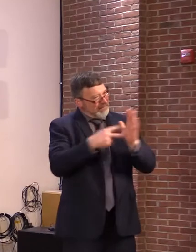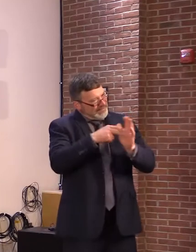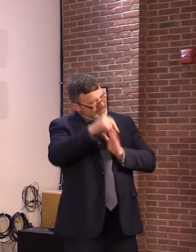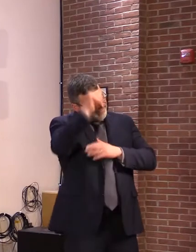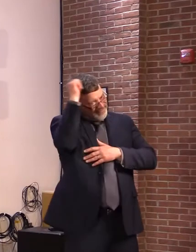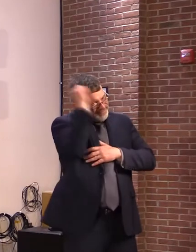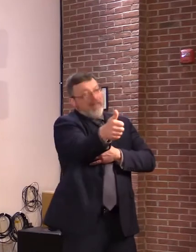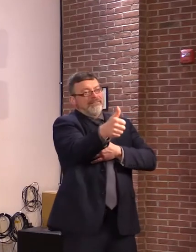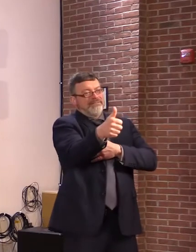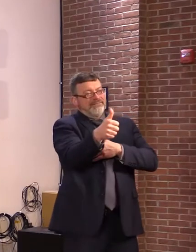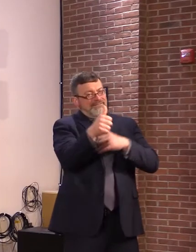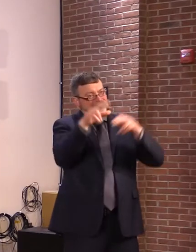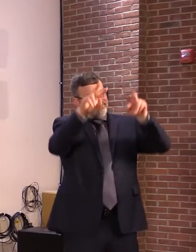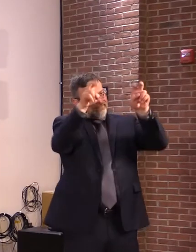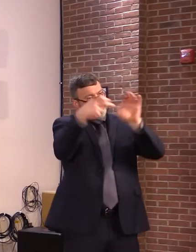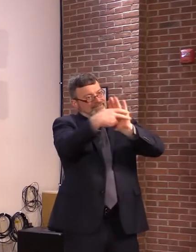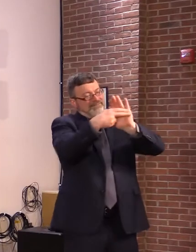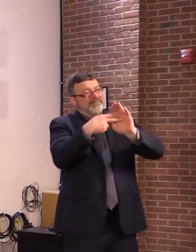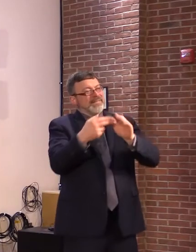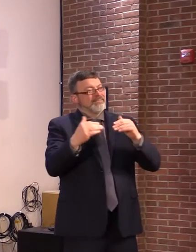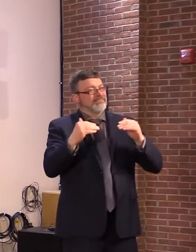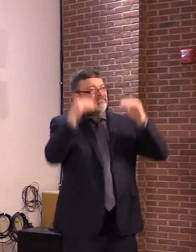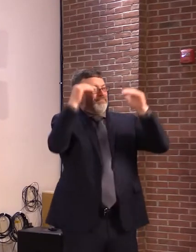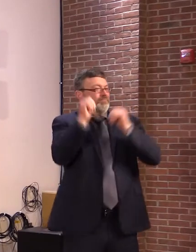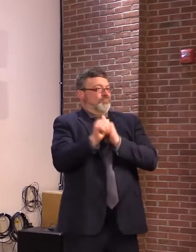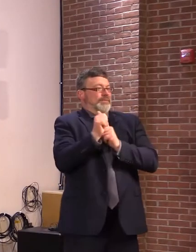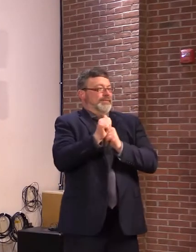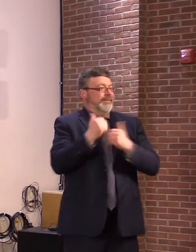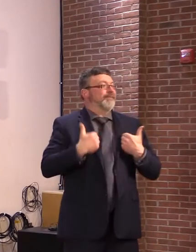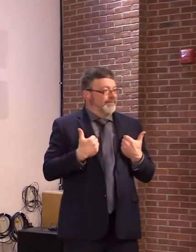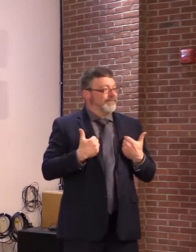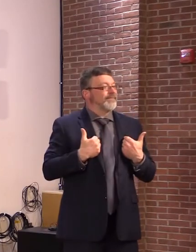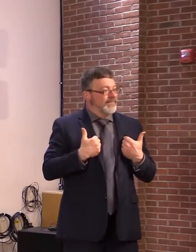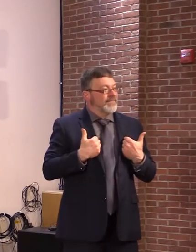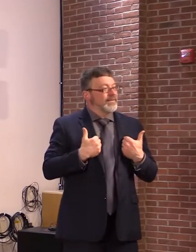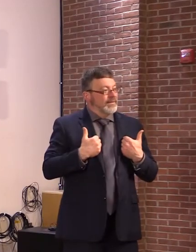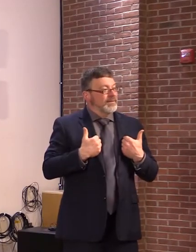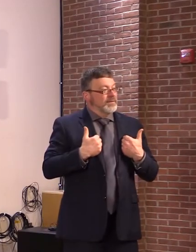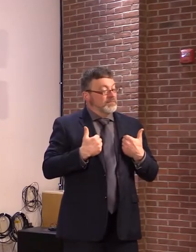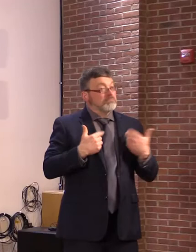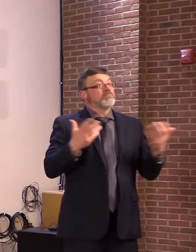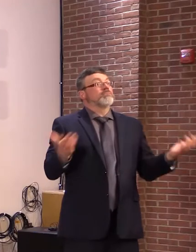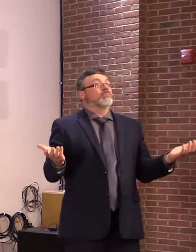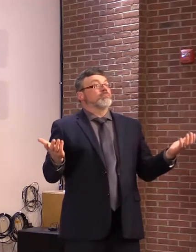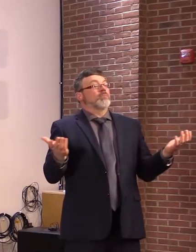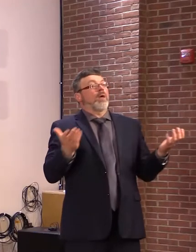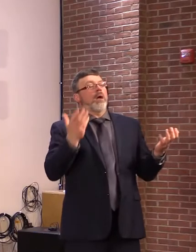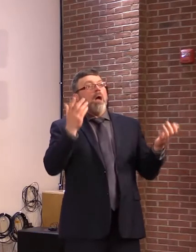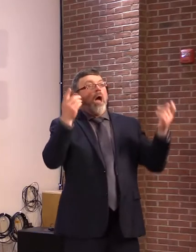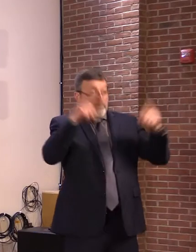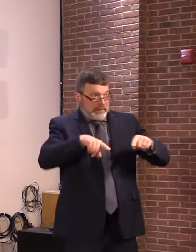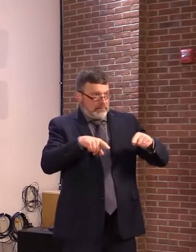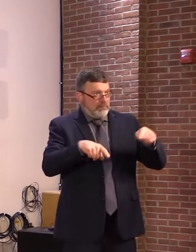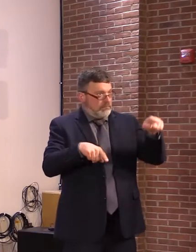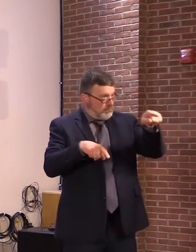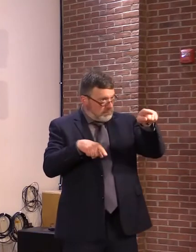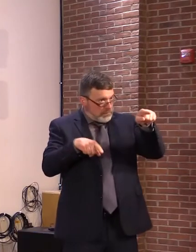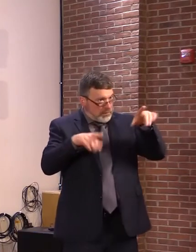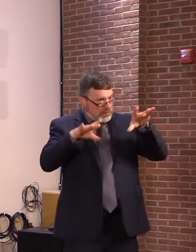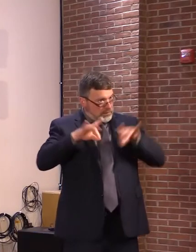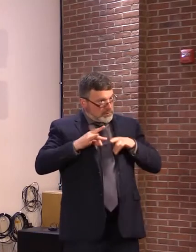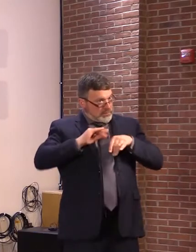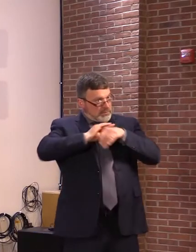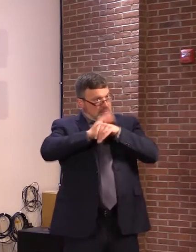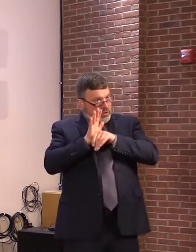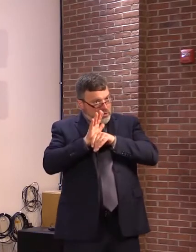you test positive, contact your health care provider to get treatment as soon as you get your result. While